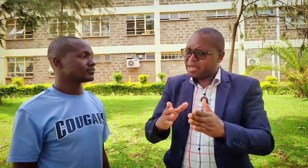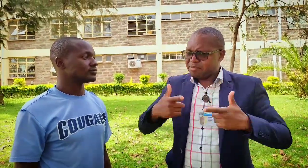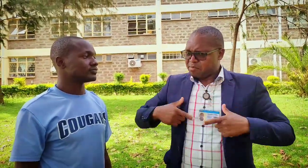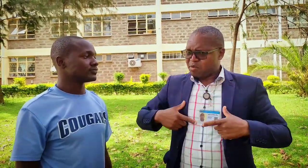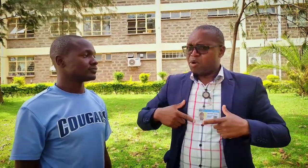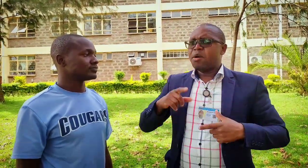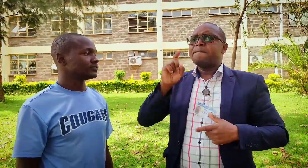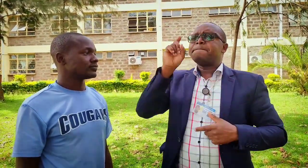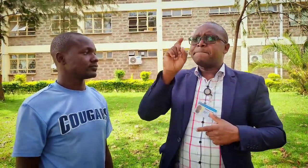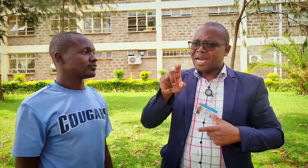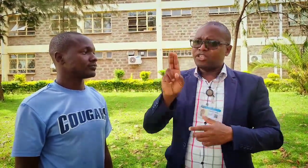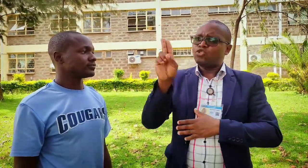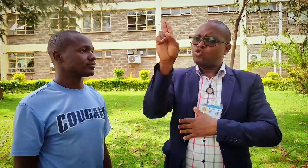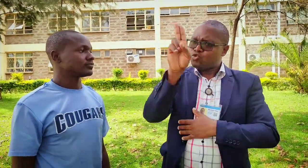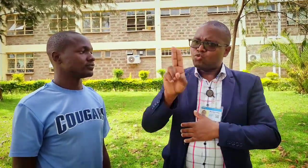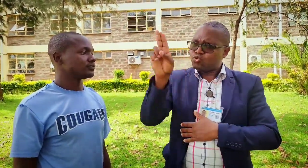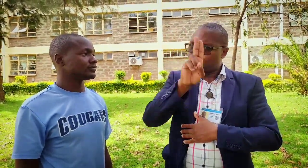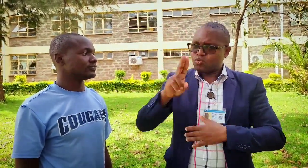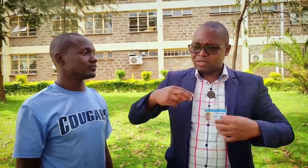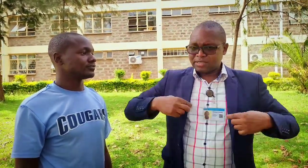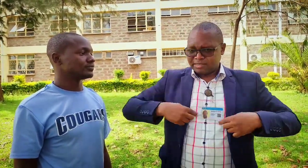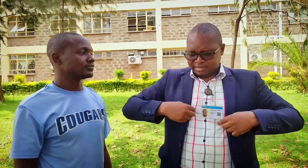interpreter must use